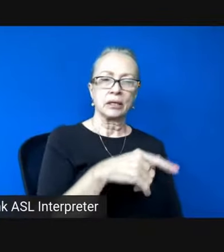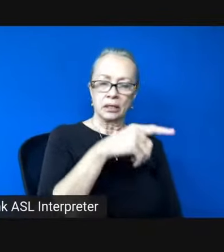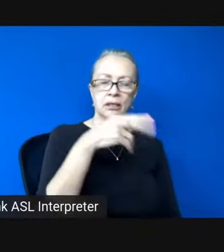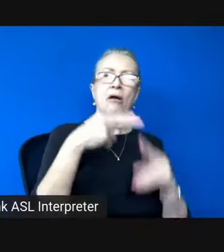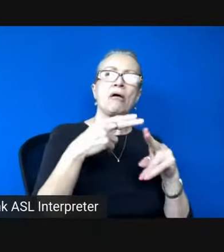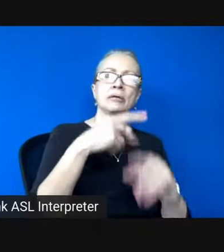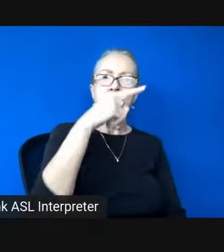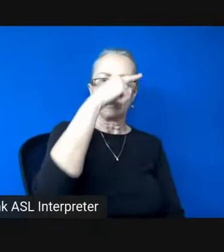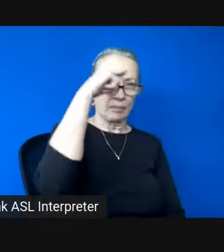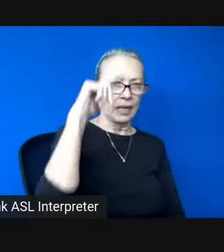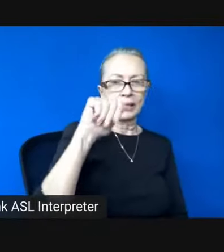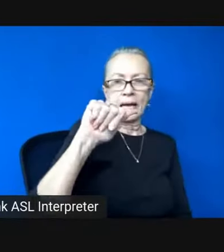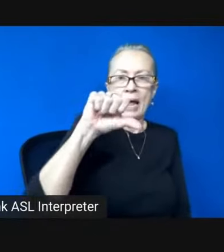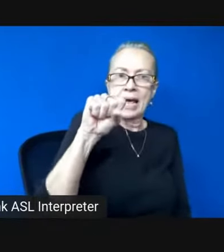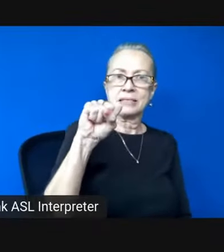Black